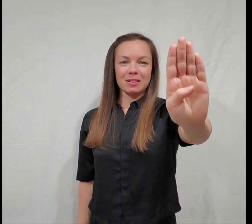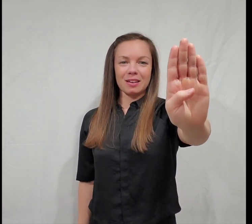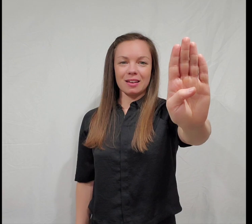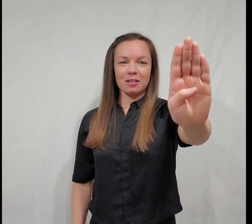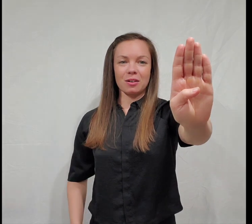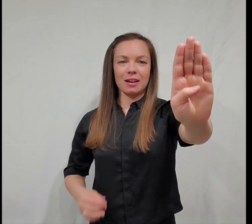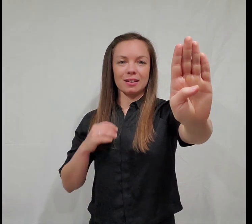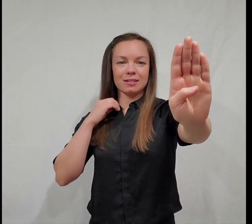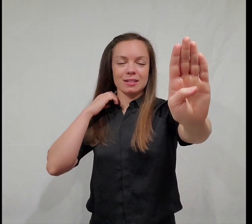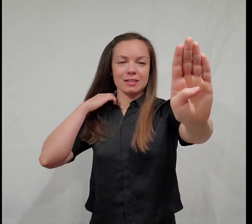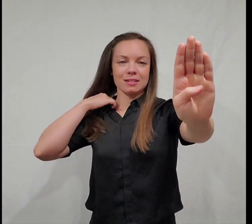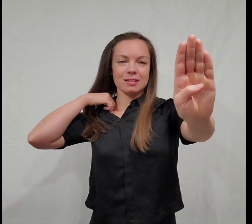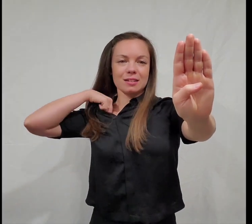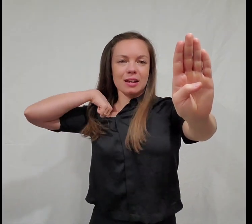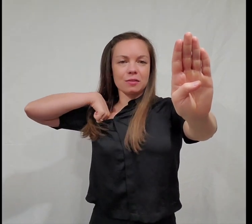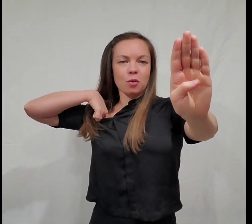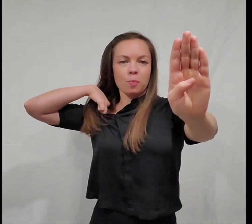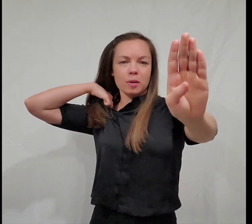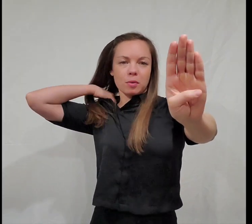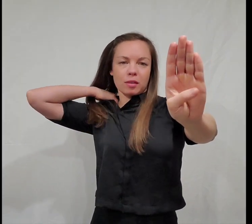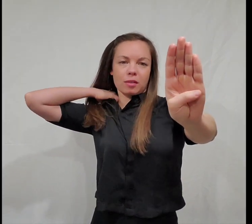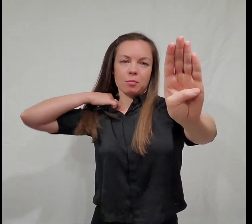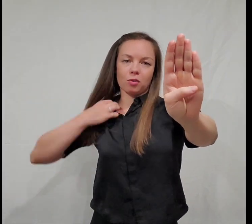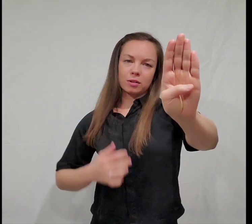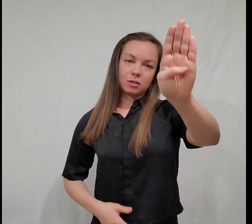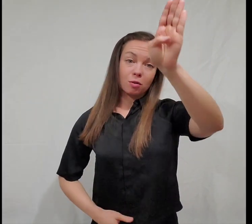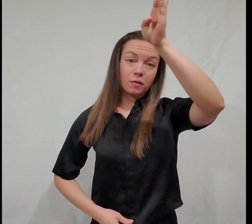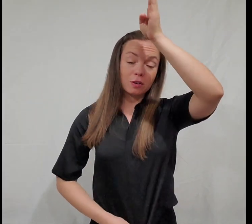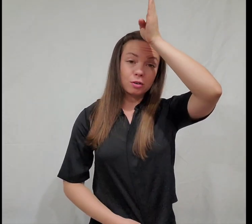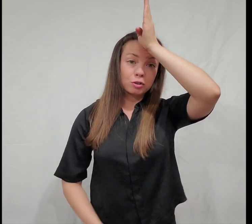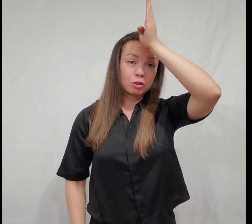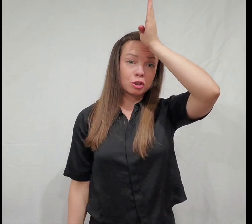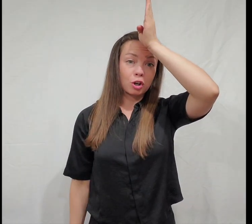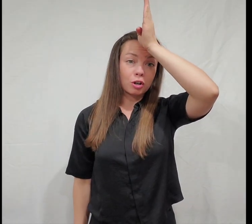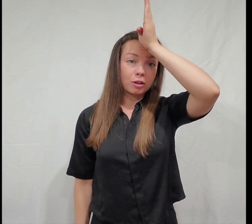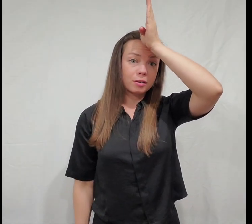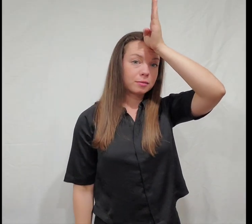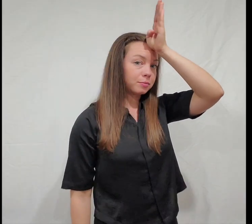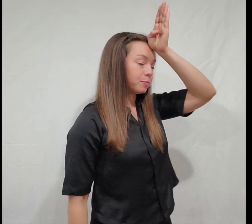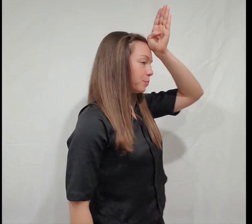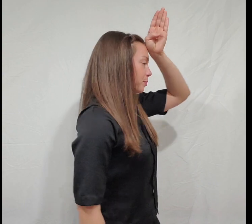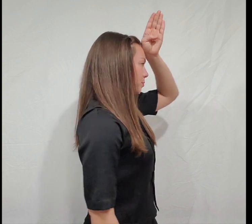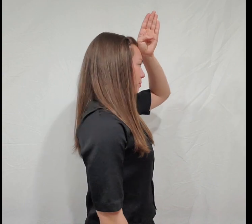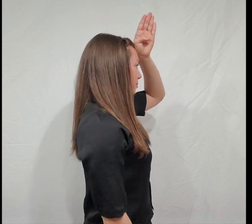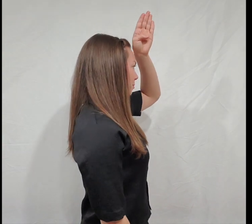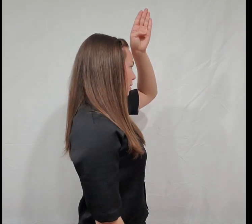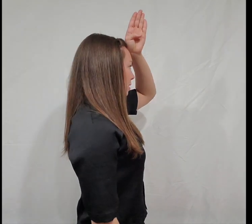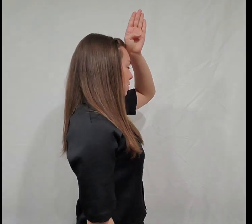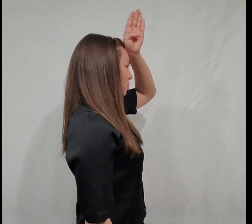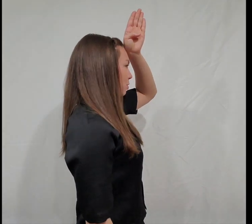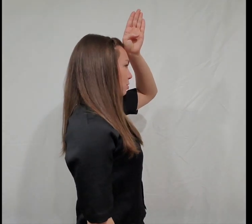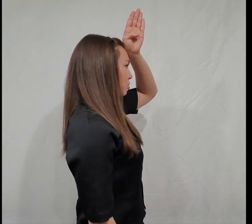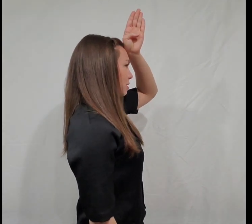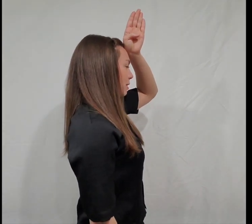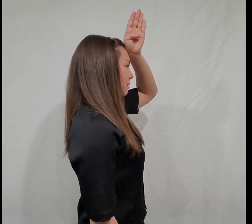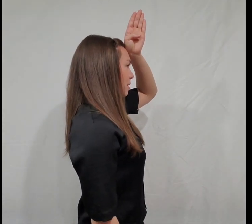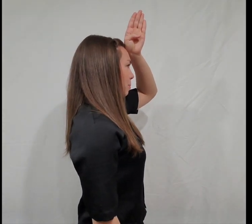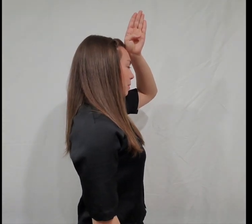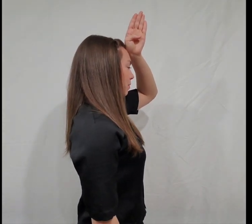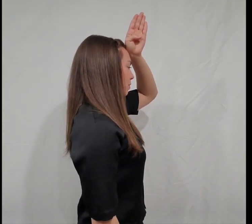Your hand is kind of open, but the thumb crosses over. Shark. So it looks just like the top of the